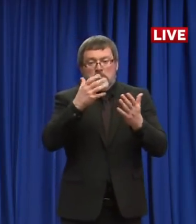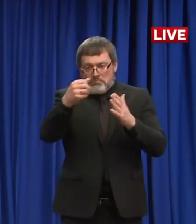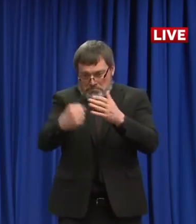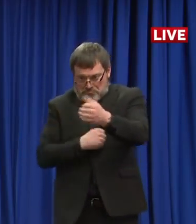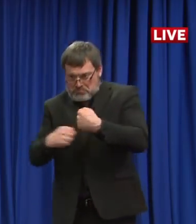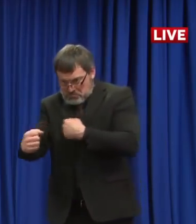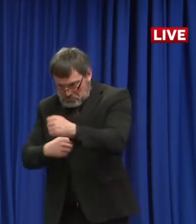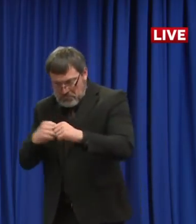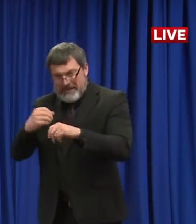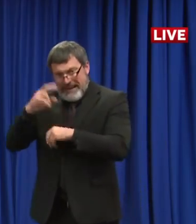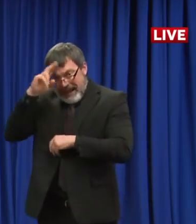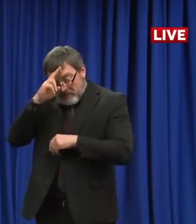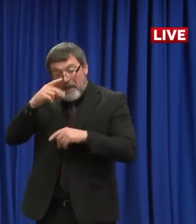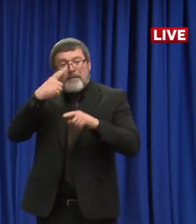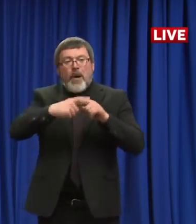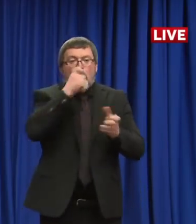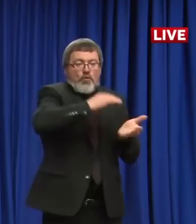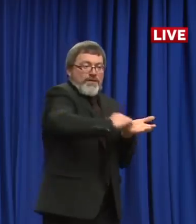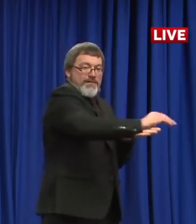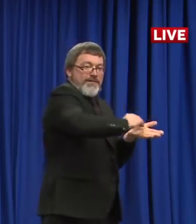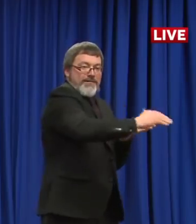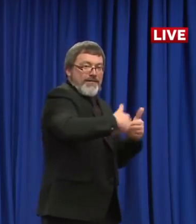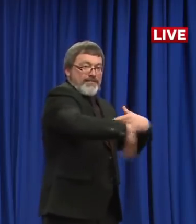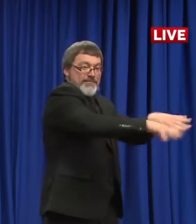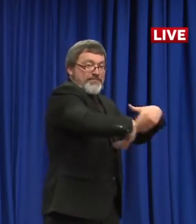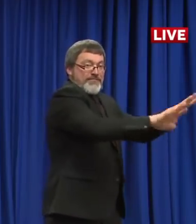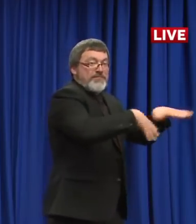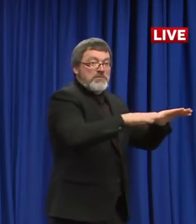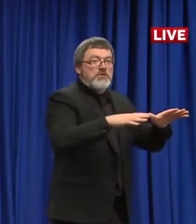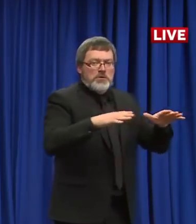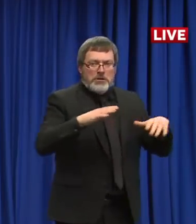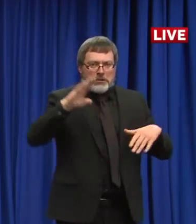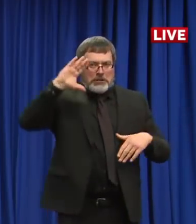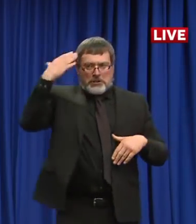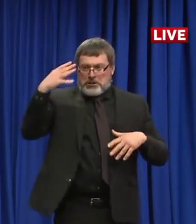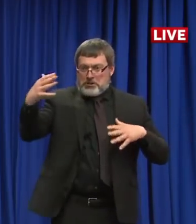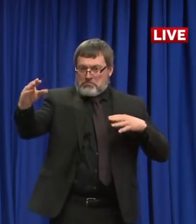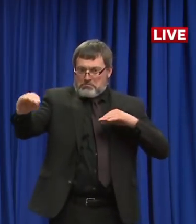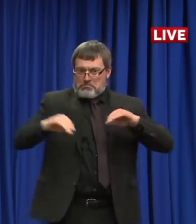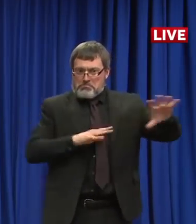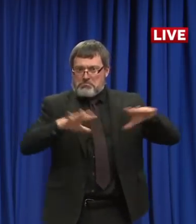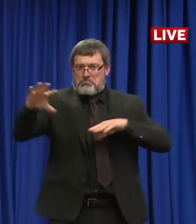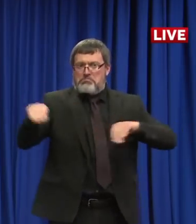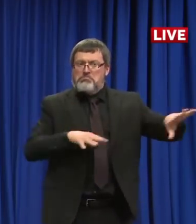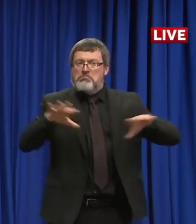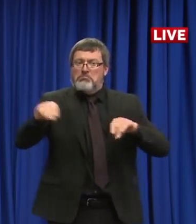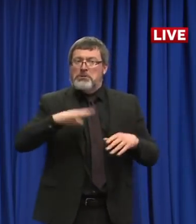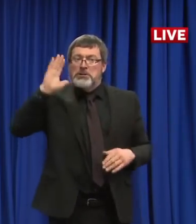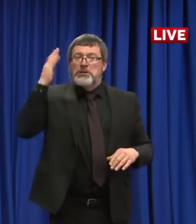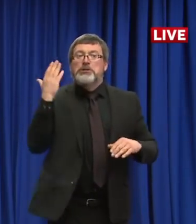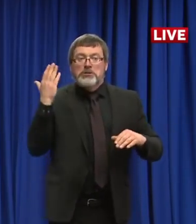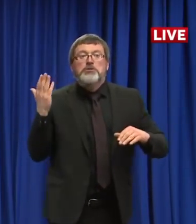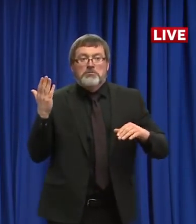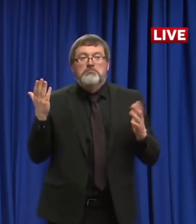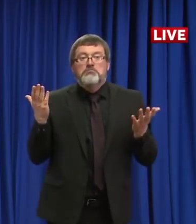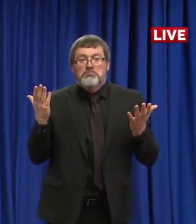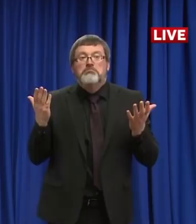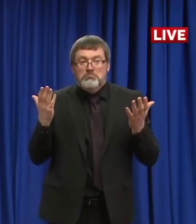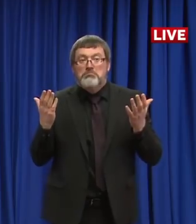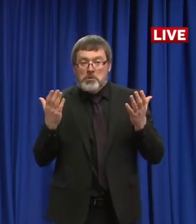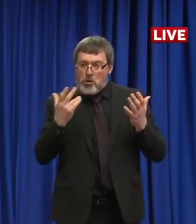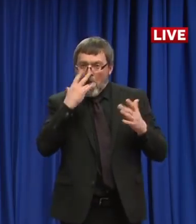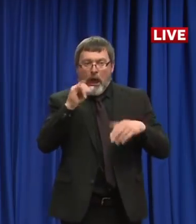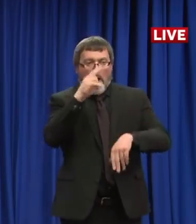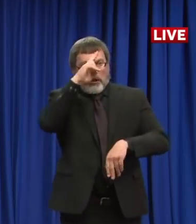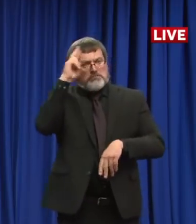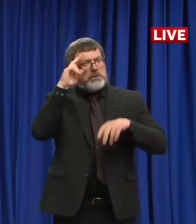with COVID-19 that are being discharged. This is an indication, I think, that our health care facilities are not seeing a massive